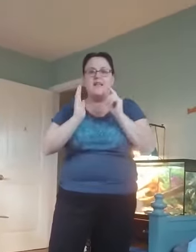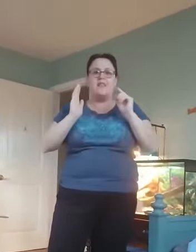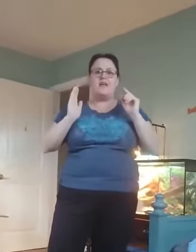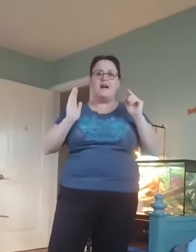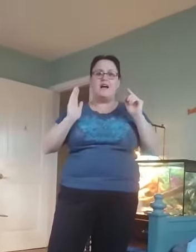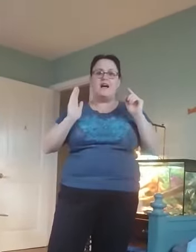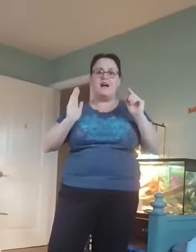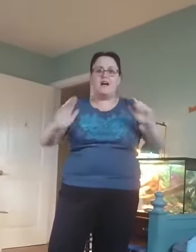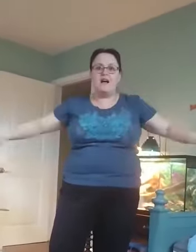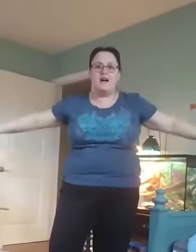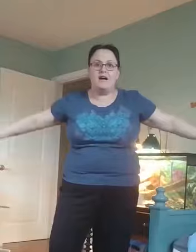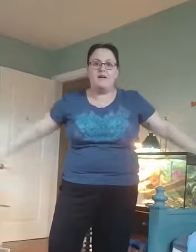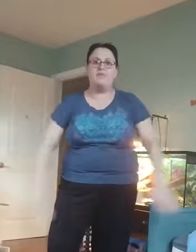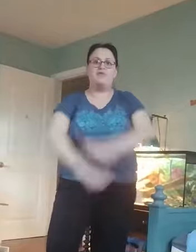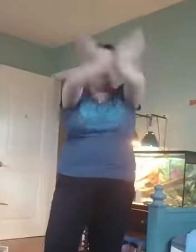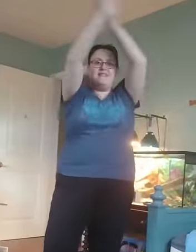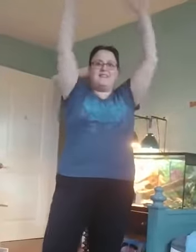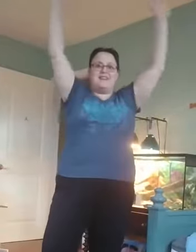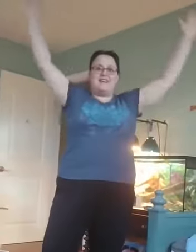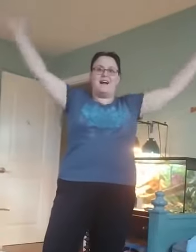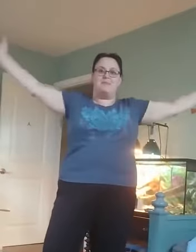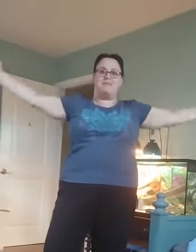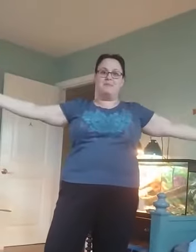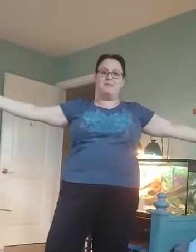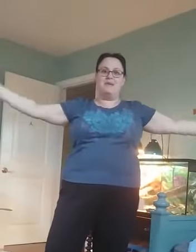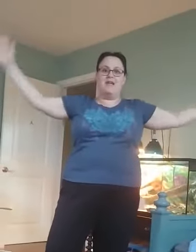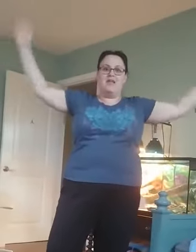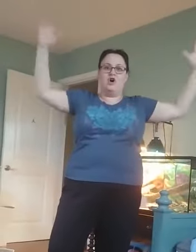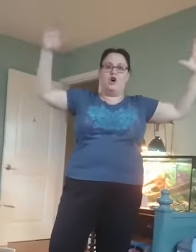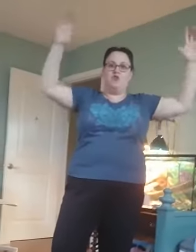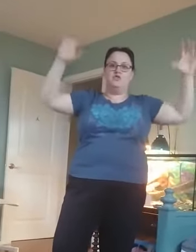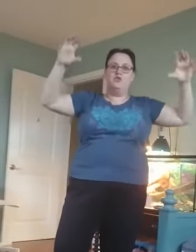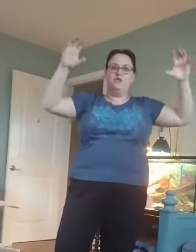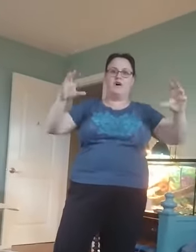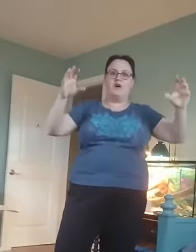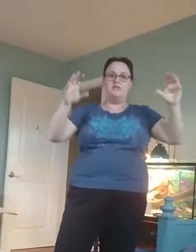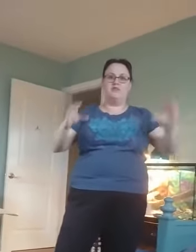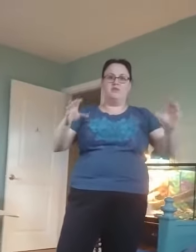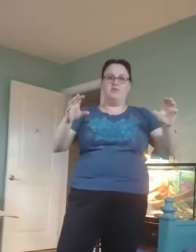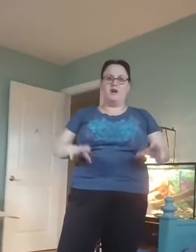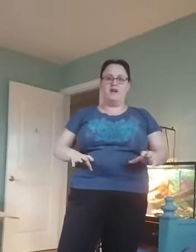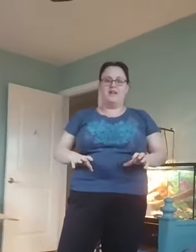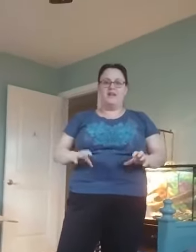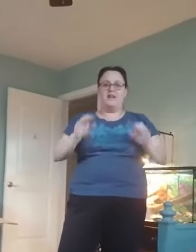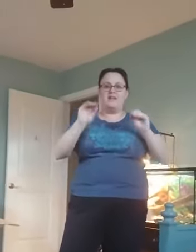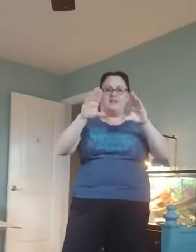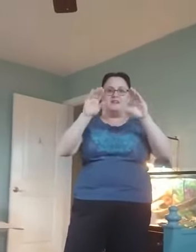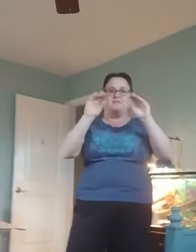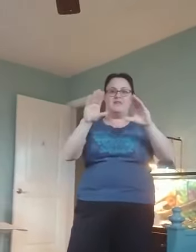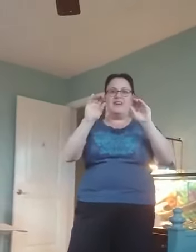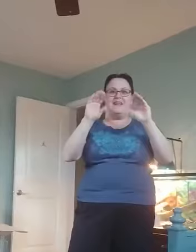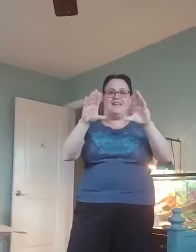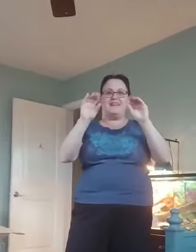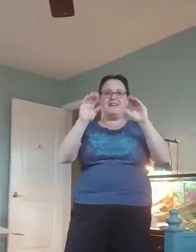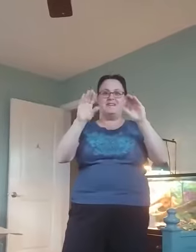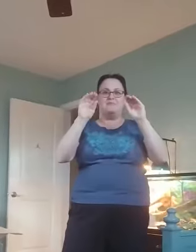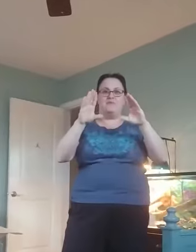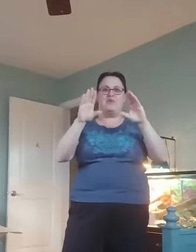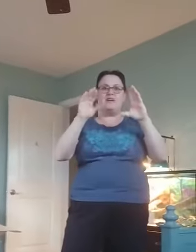The bright sun comes up. The dew falls away. Good morning, good morning,